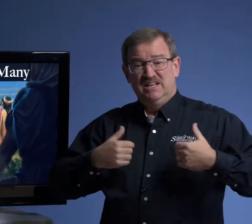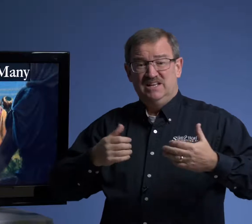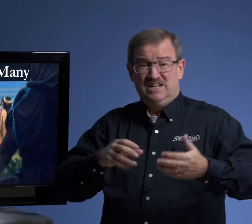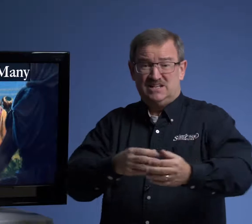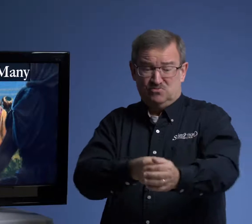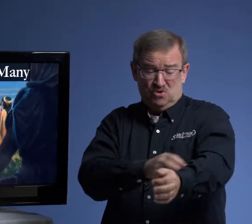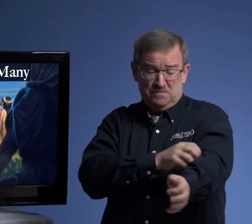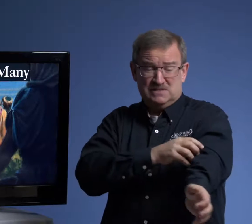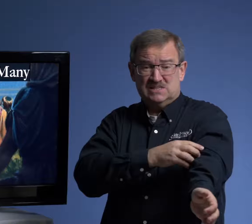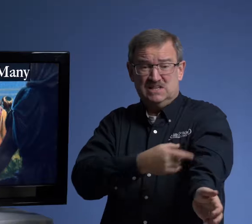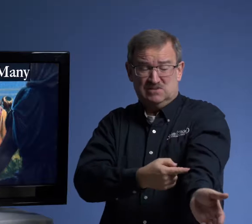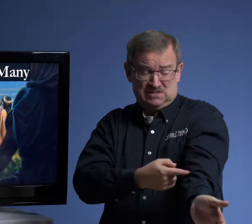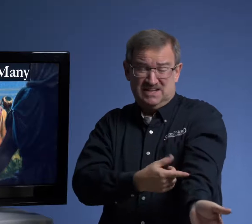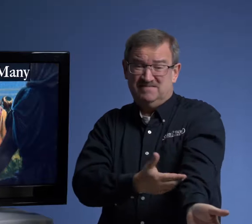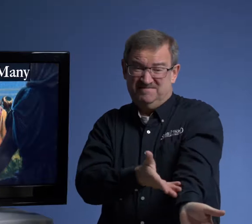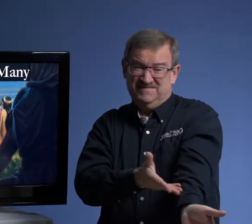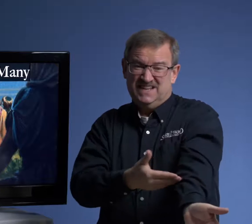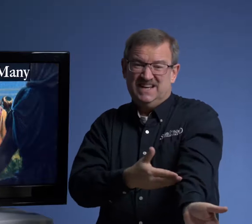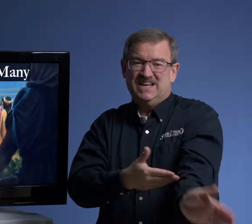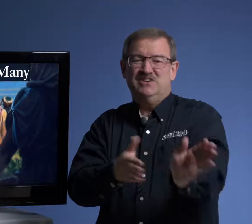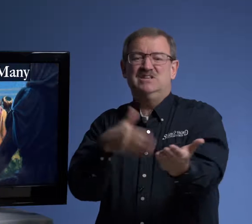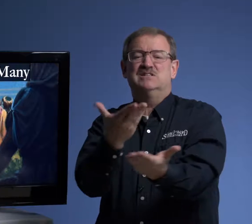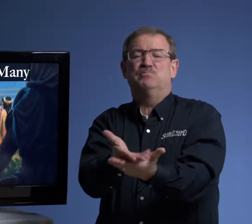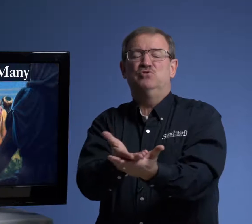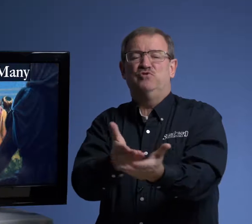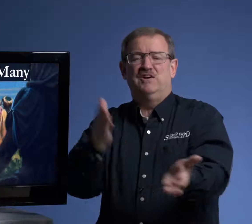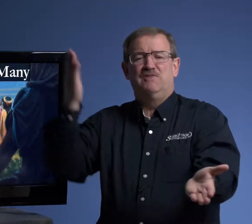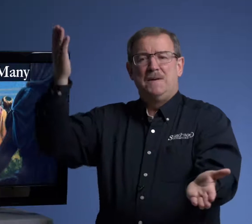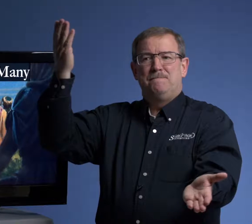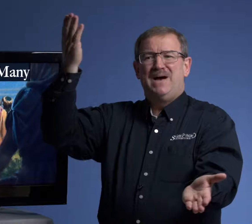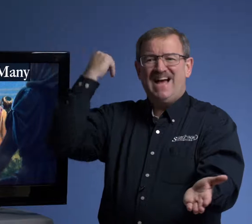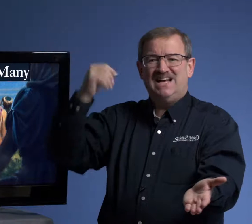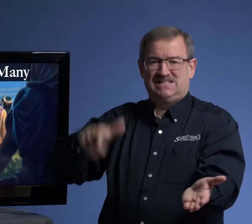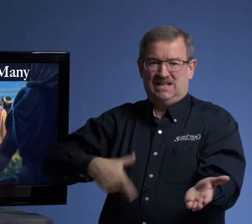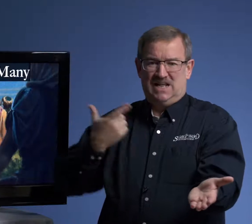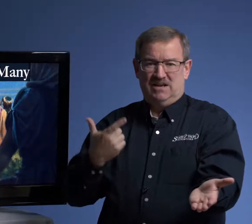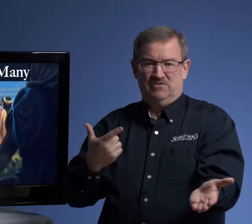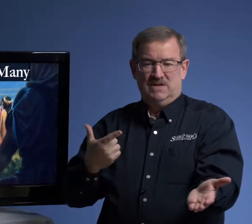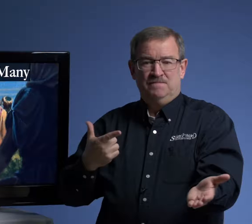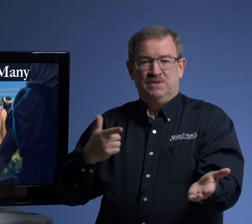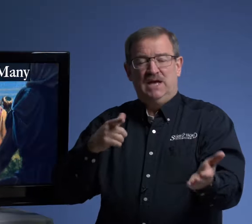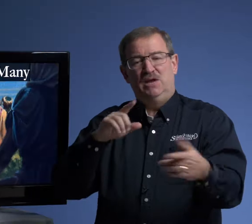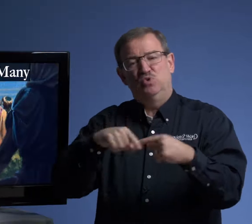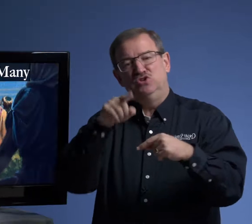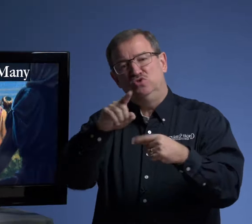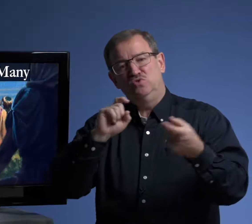He could roll up his sleeves and say, here is the proof of past life. And when you